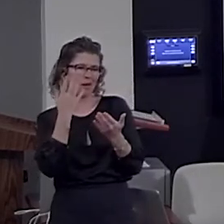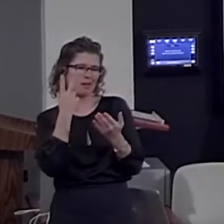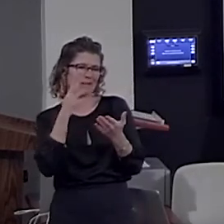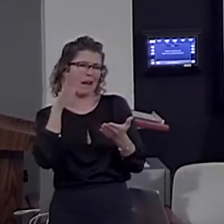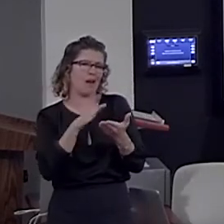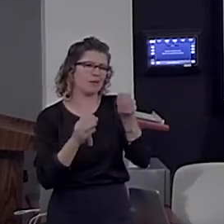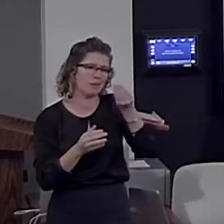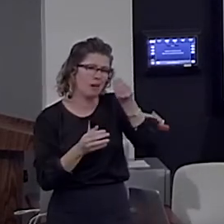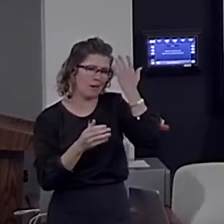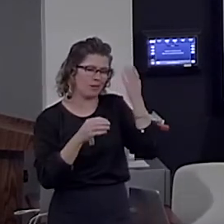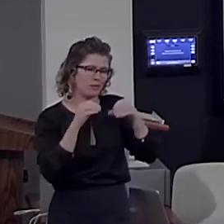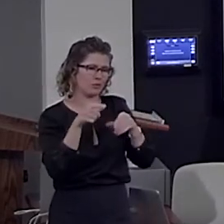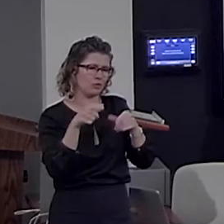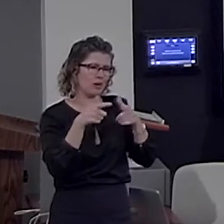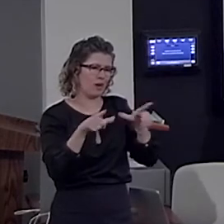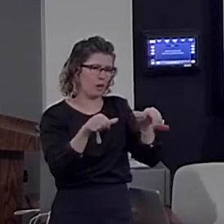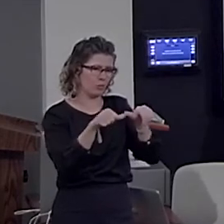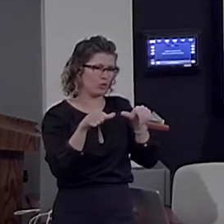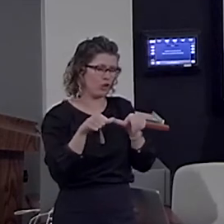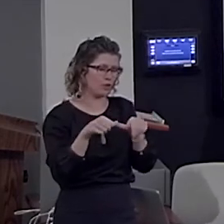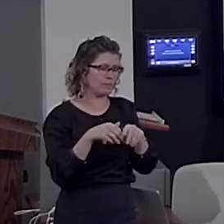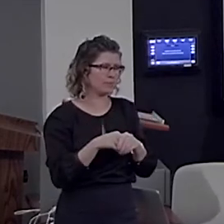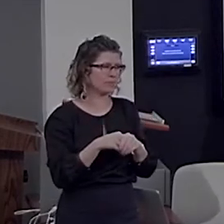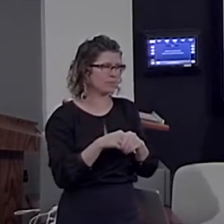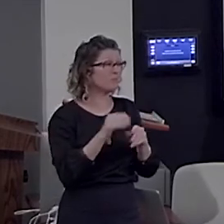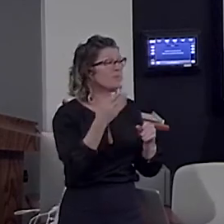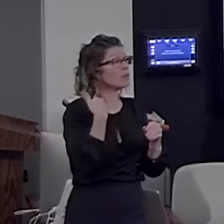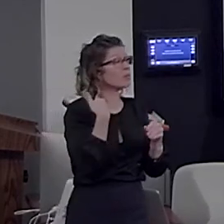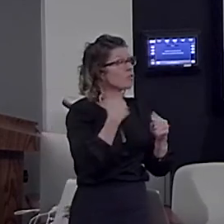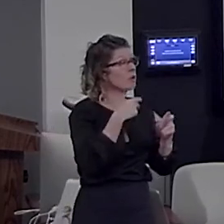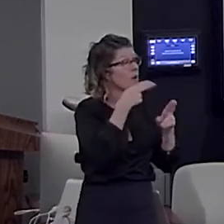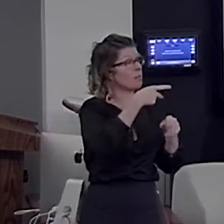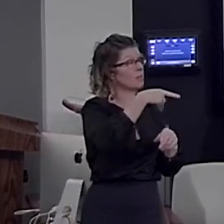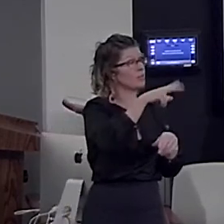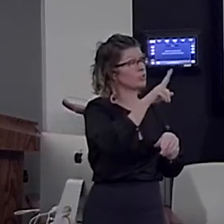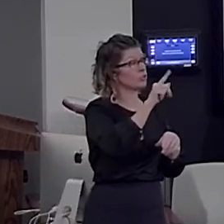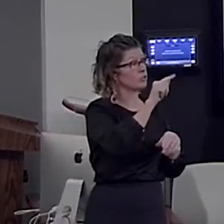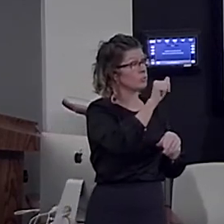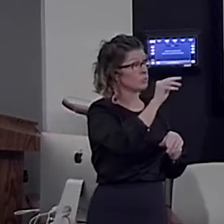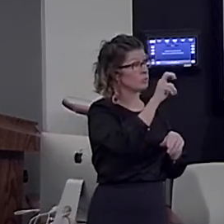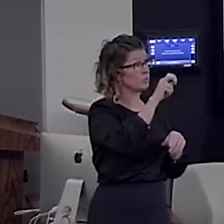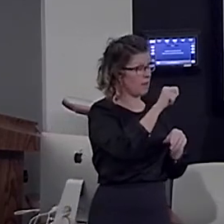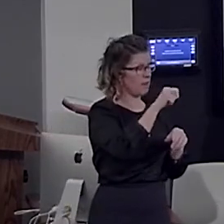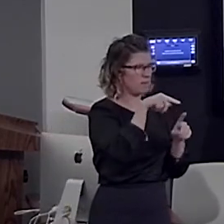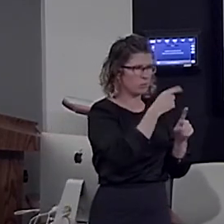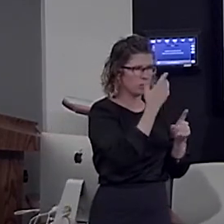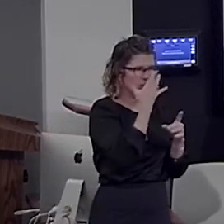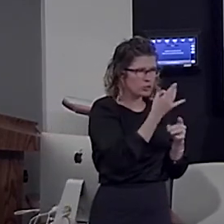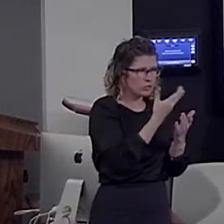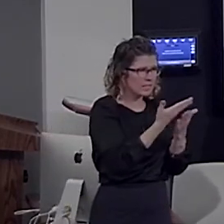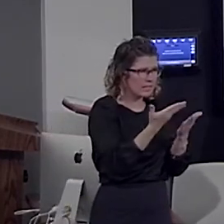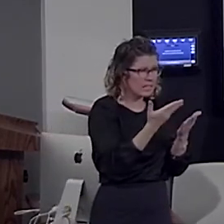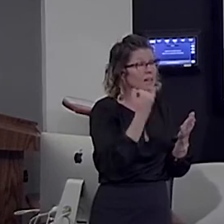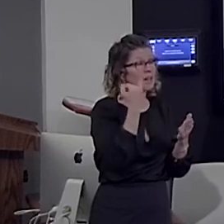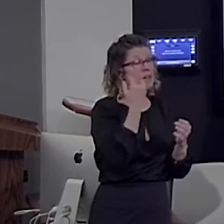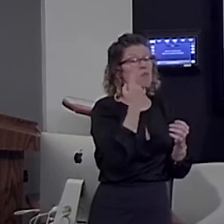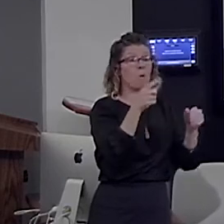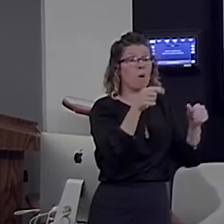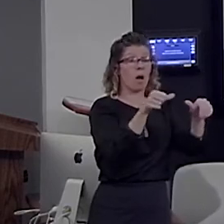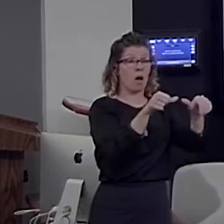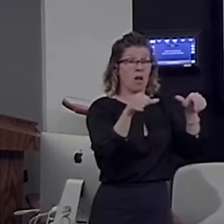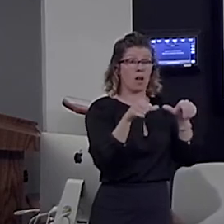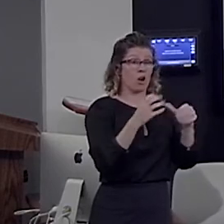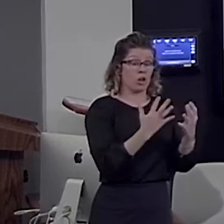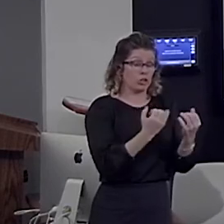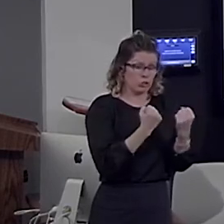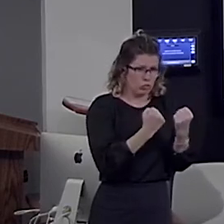The putamen is a very interesting region. And, it is an outcome of that study to show that if there is one area which is very strongly